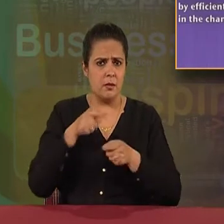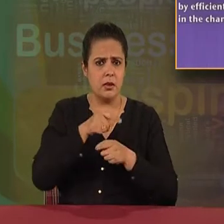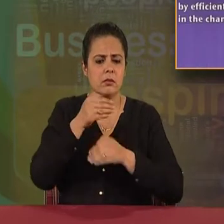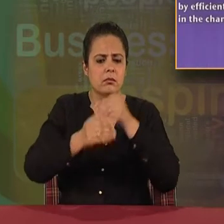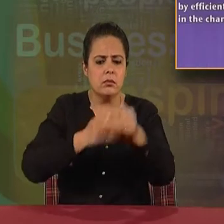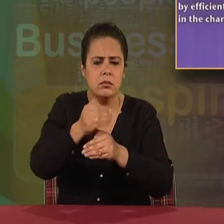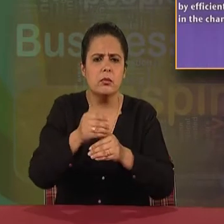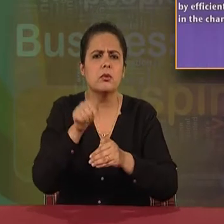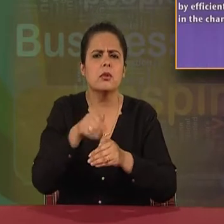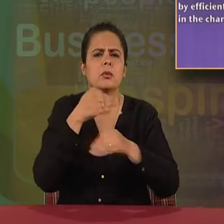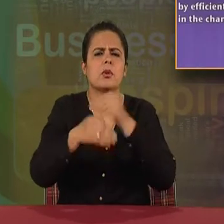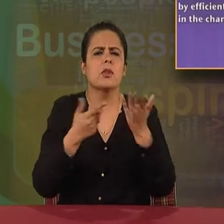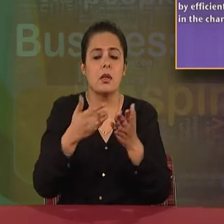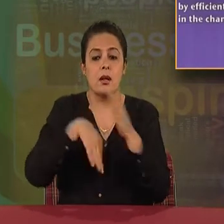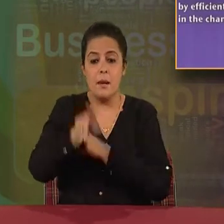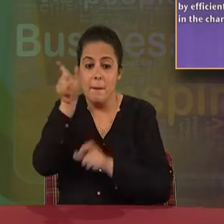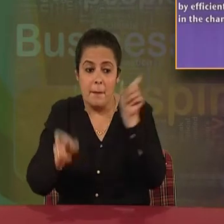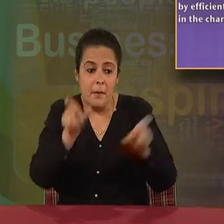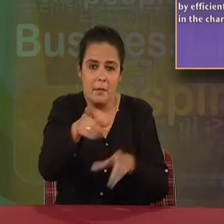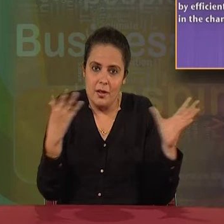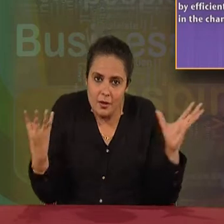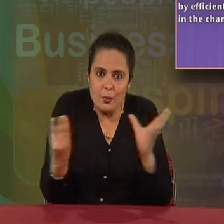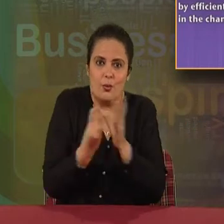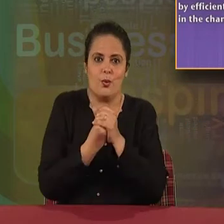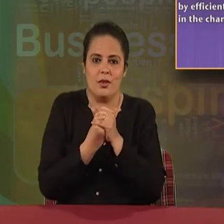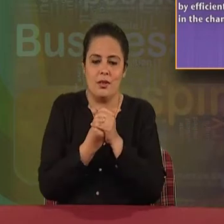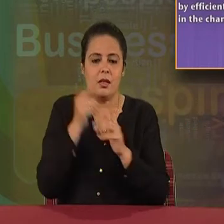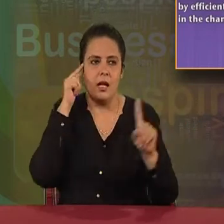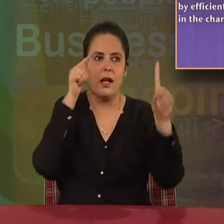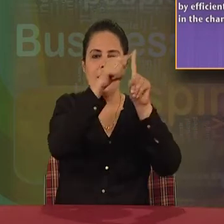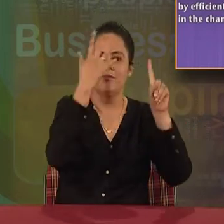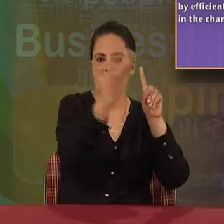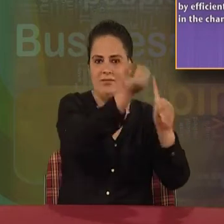with and through others to achieve organizational objectives